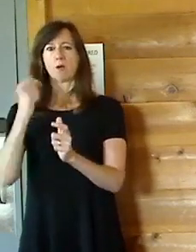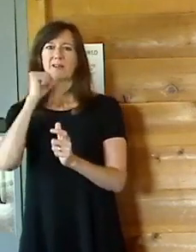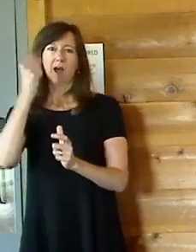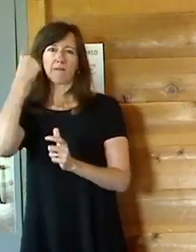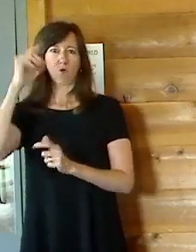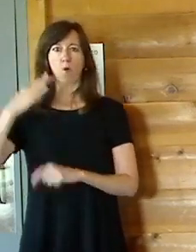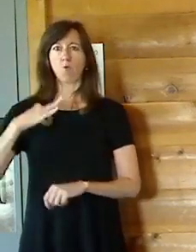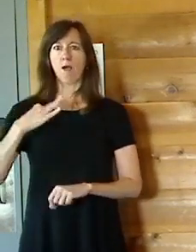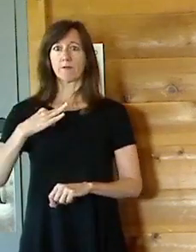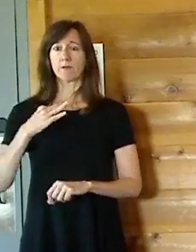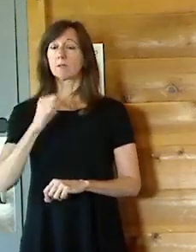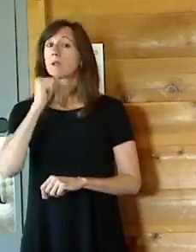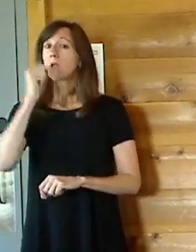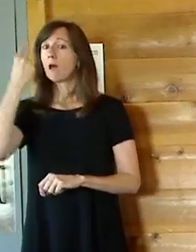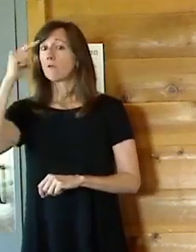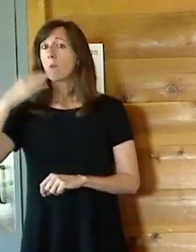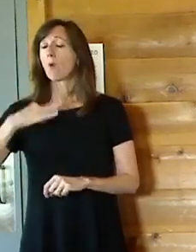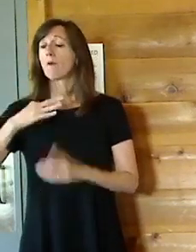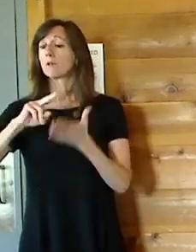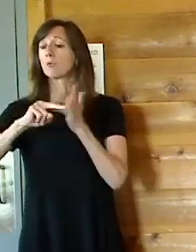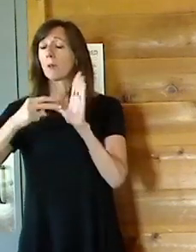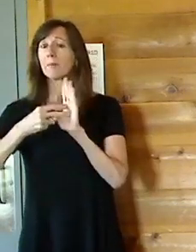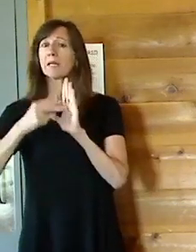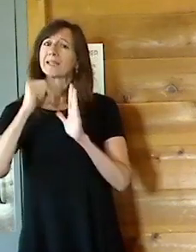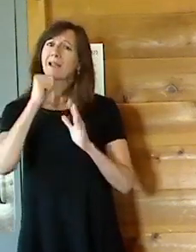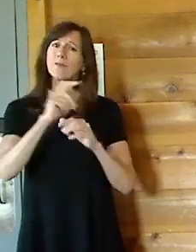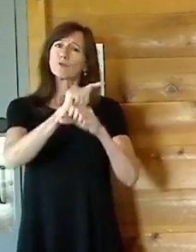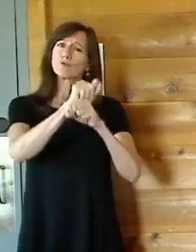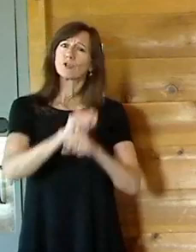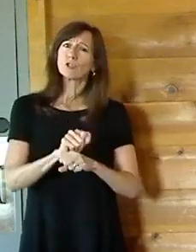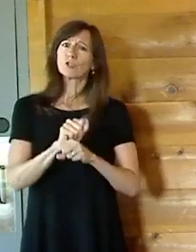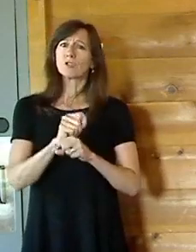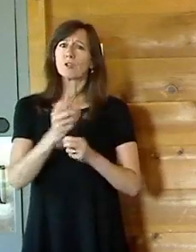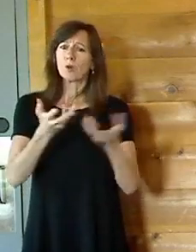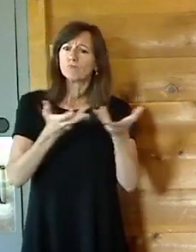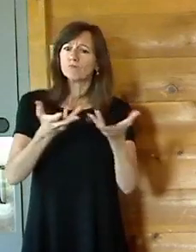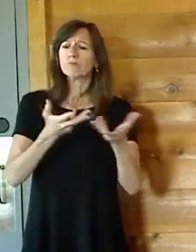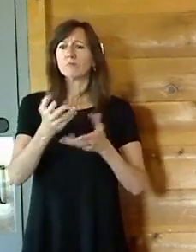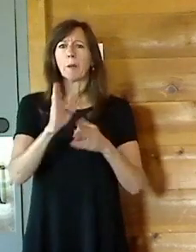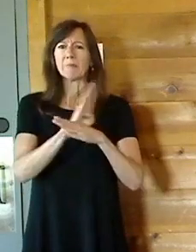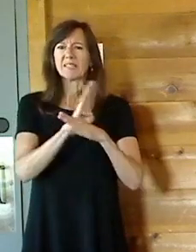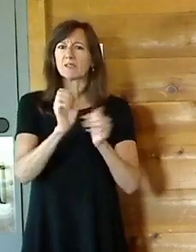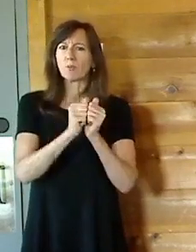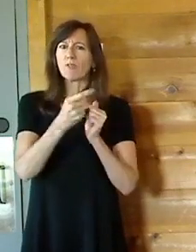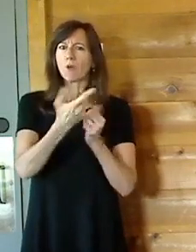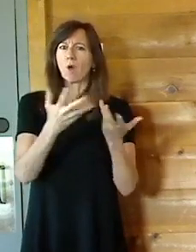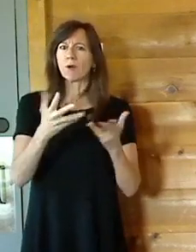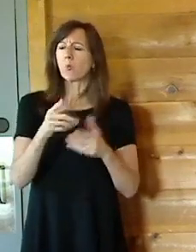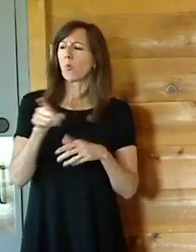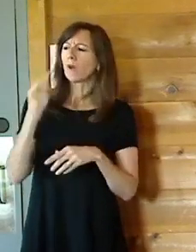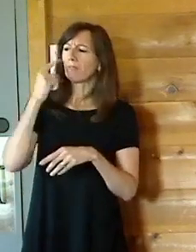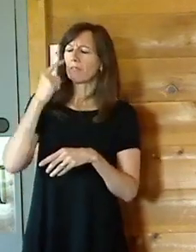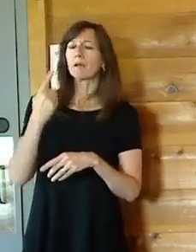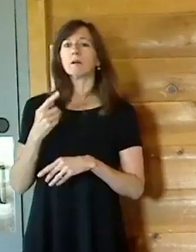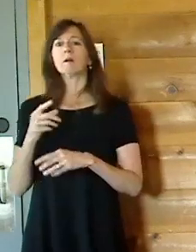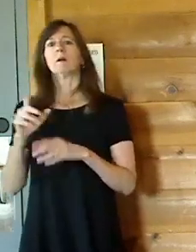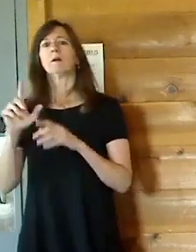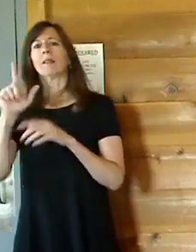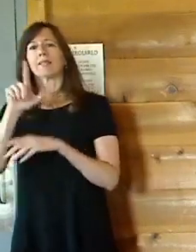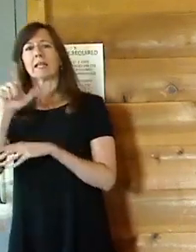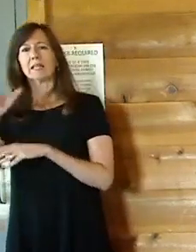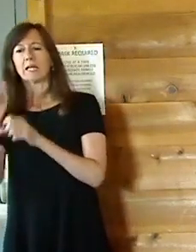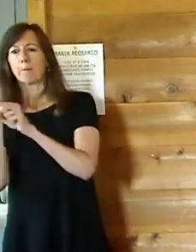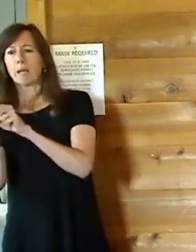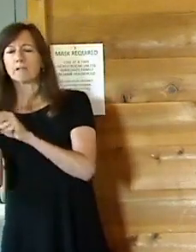not the traditional ones we do business with. What are you thinking? Well, it's rather our Little League organizations. Soccer clubs, libraries,